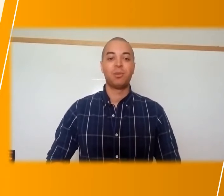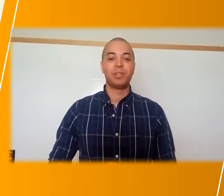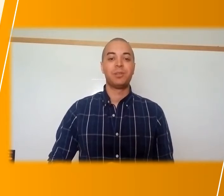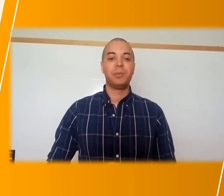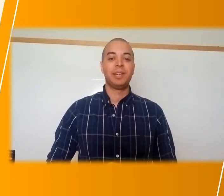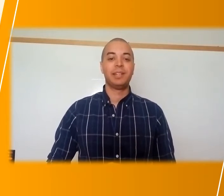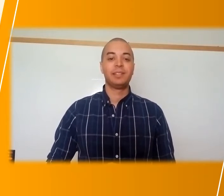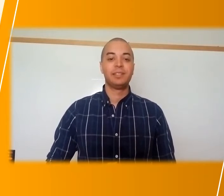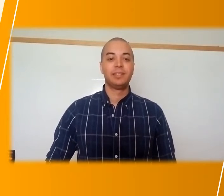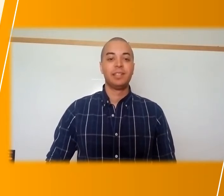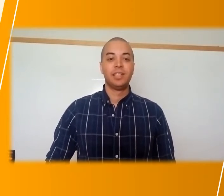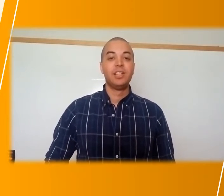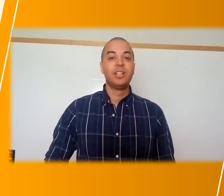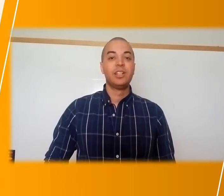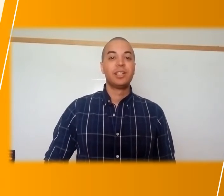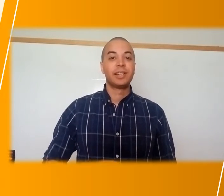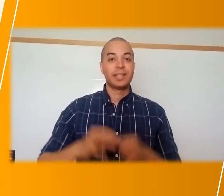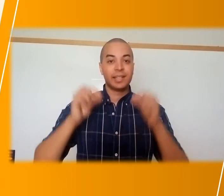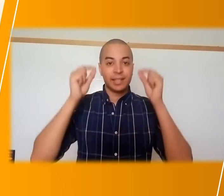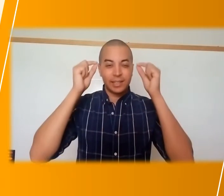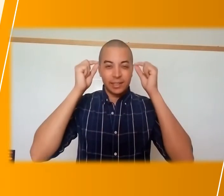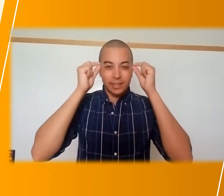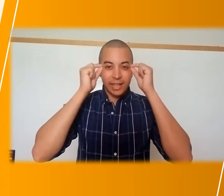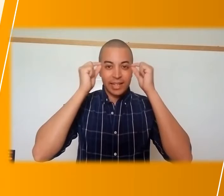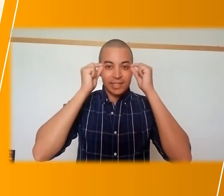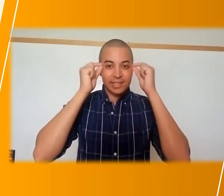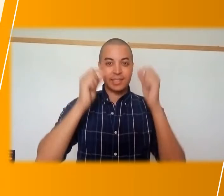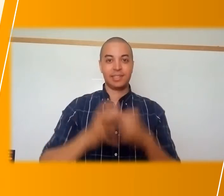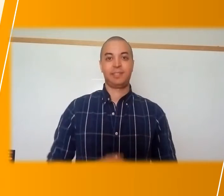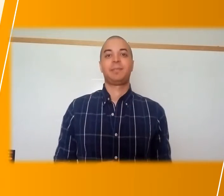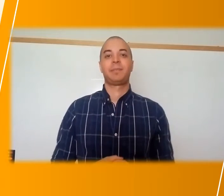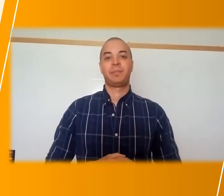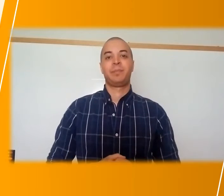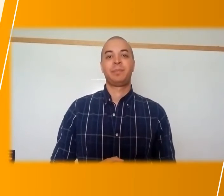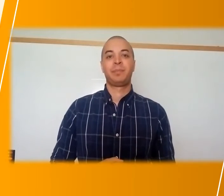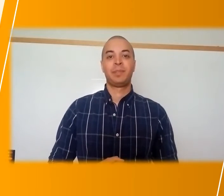is going to be glasses.